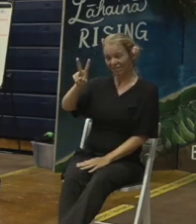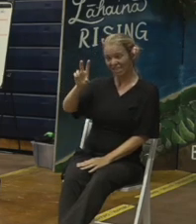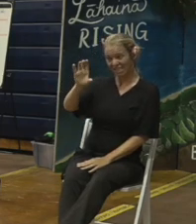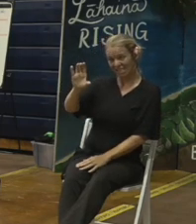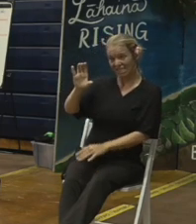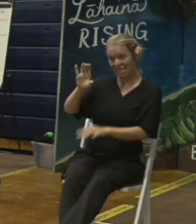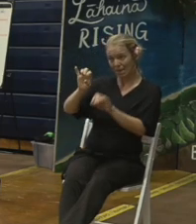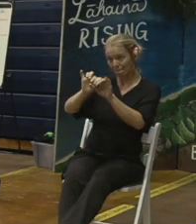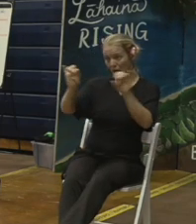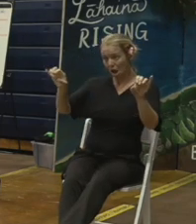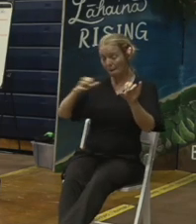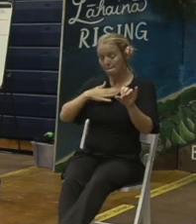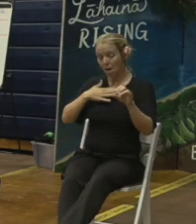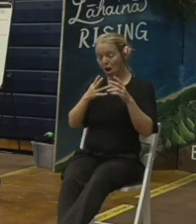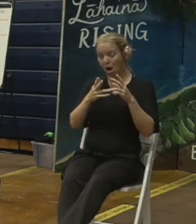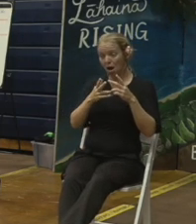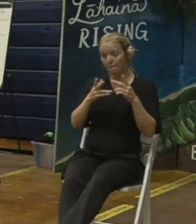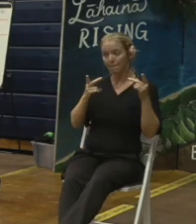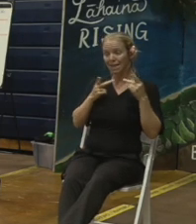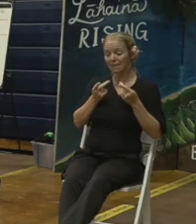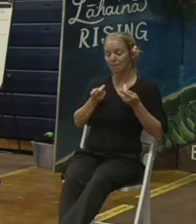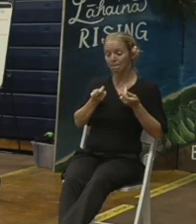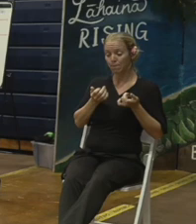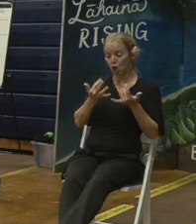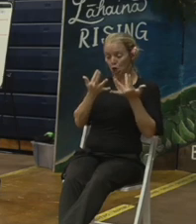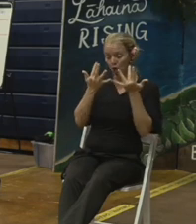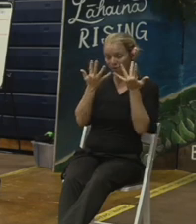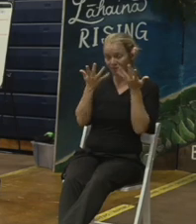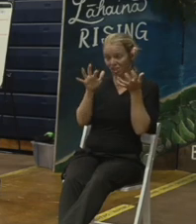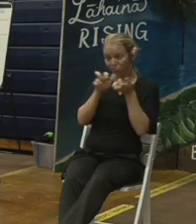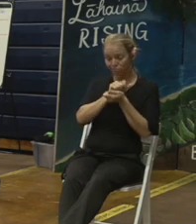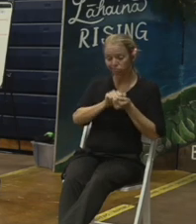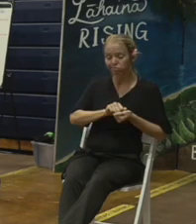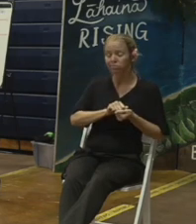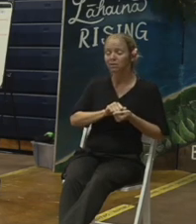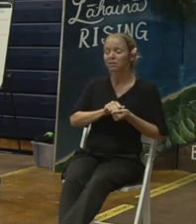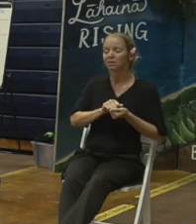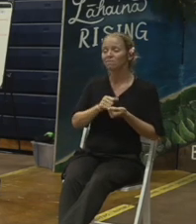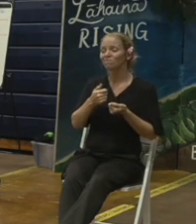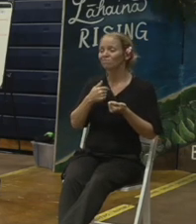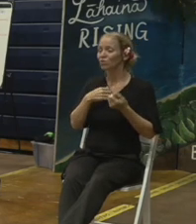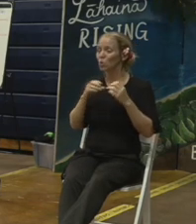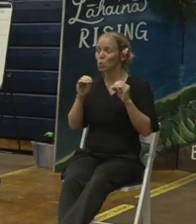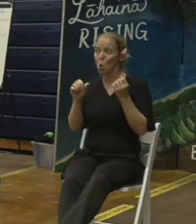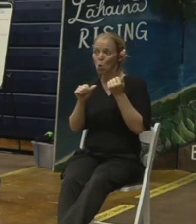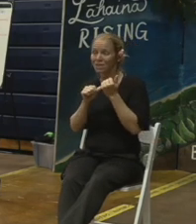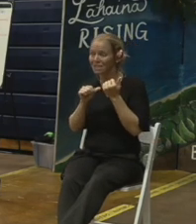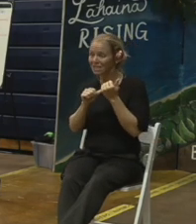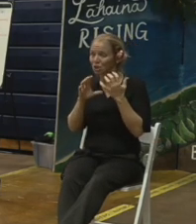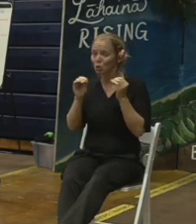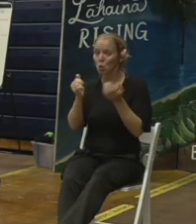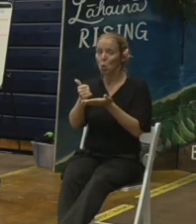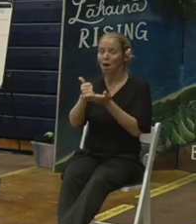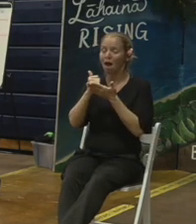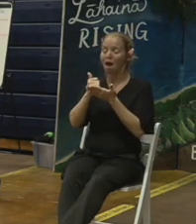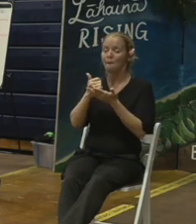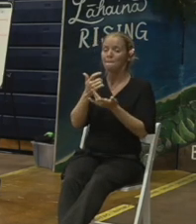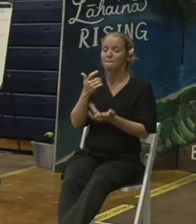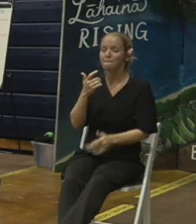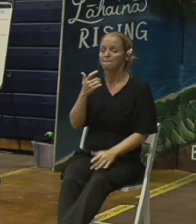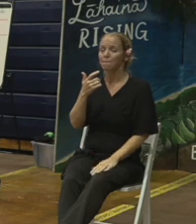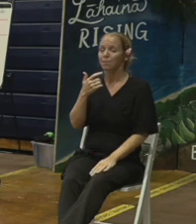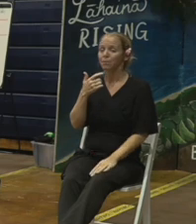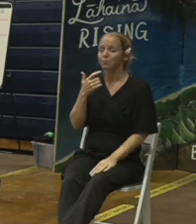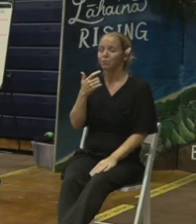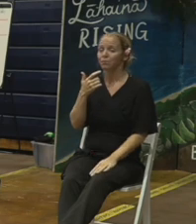place burned and I have not gotten any information or any help on for instance I spoke to certain people that I told